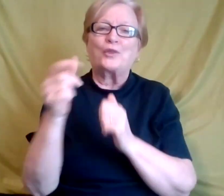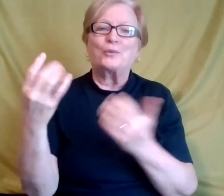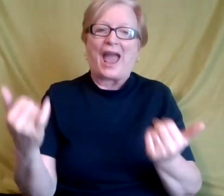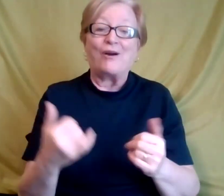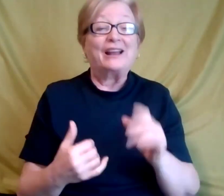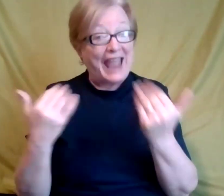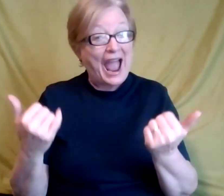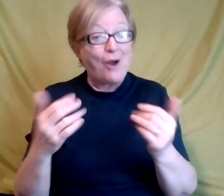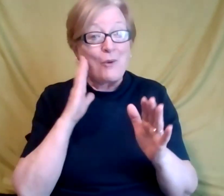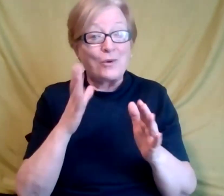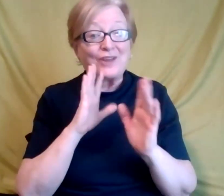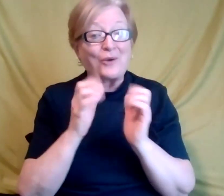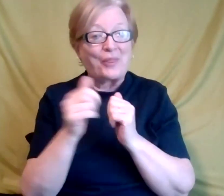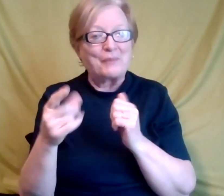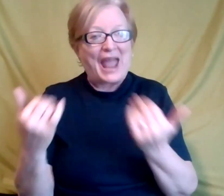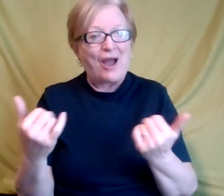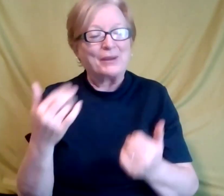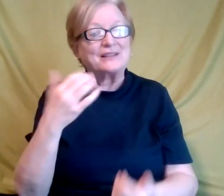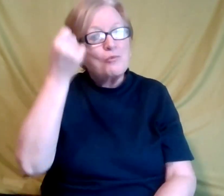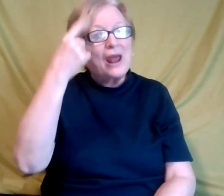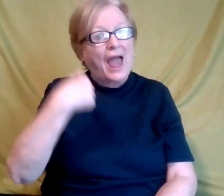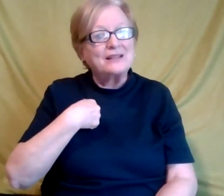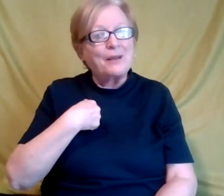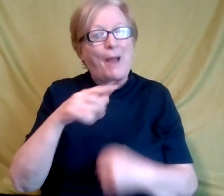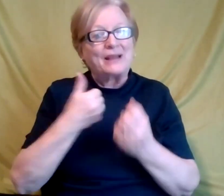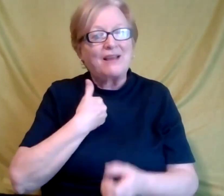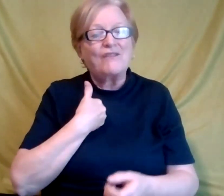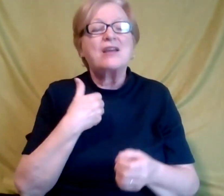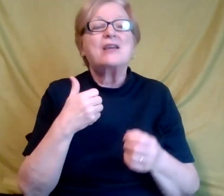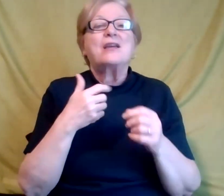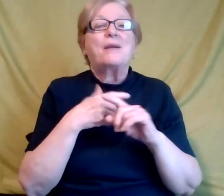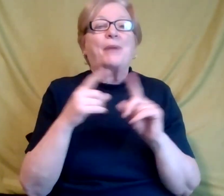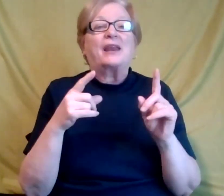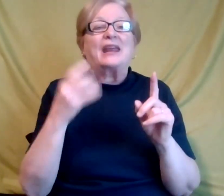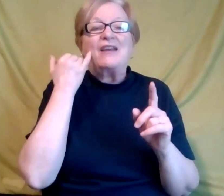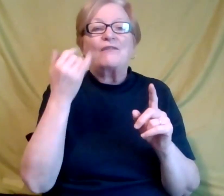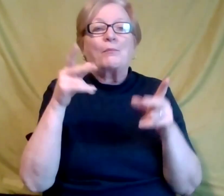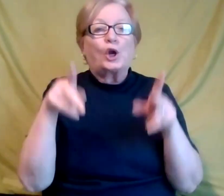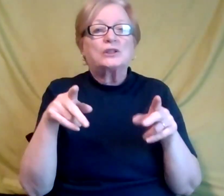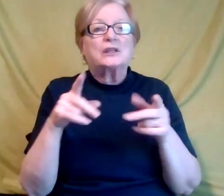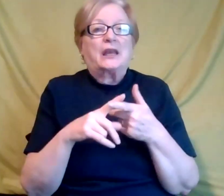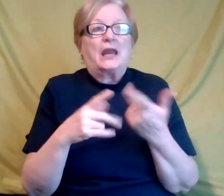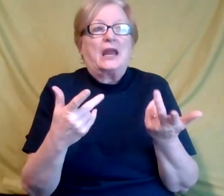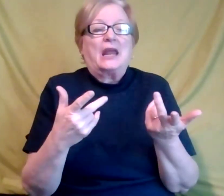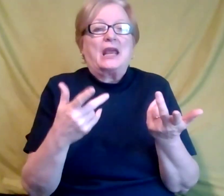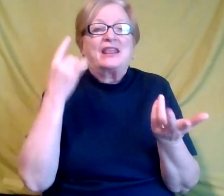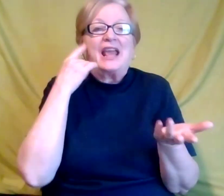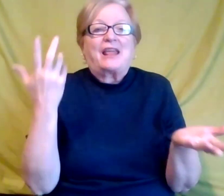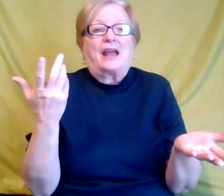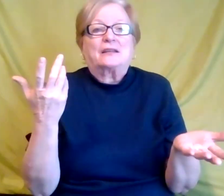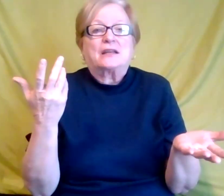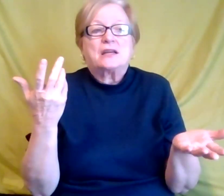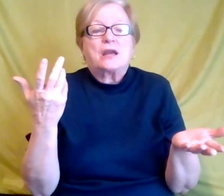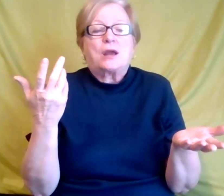and they're, they consider themselves as someone who is normal to a person